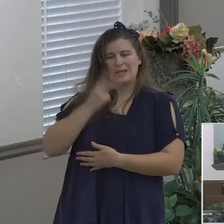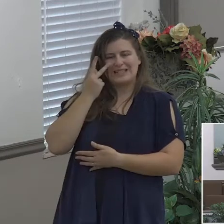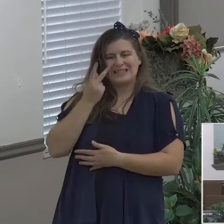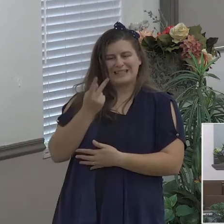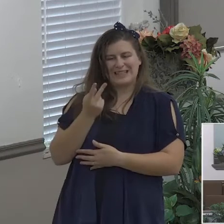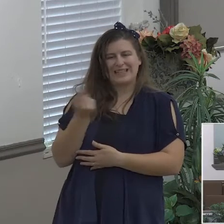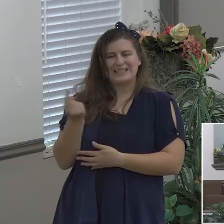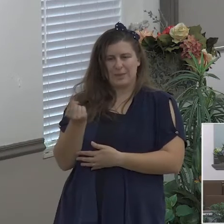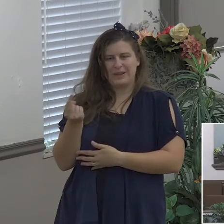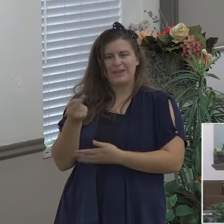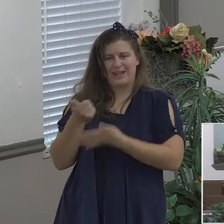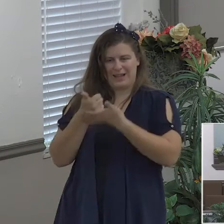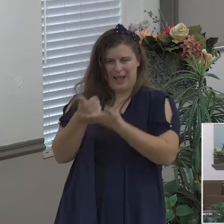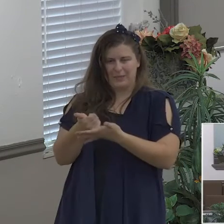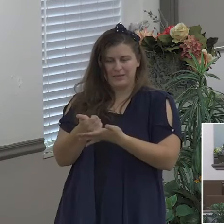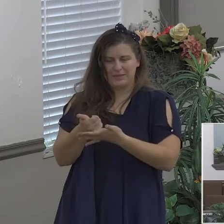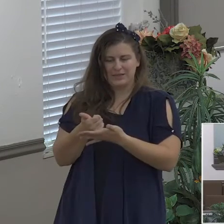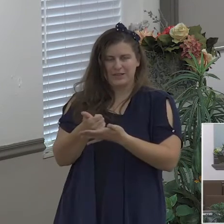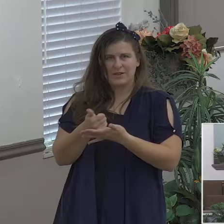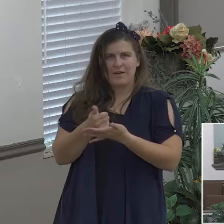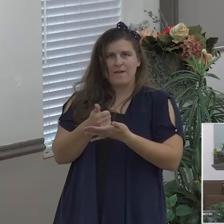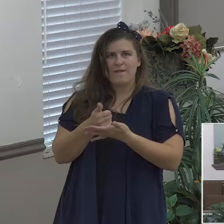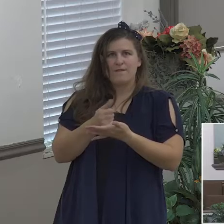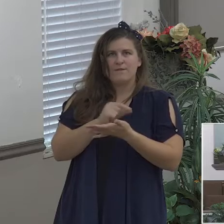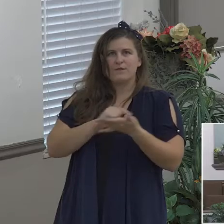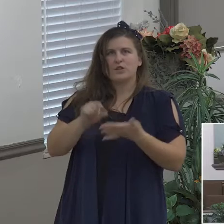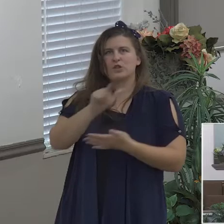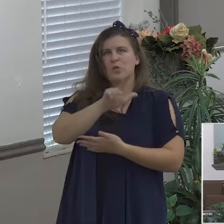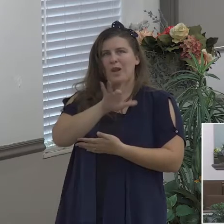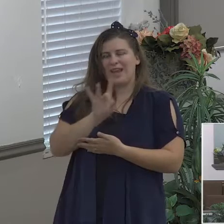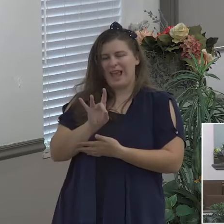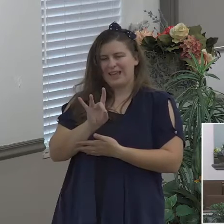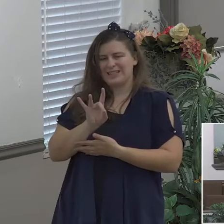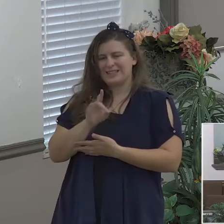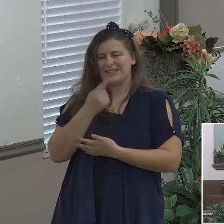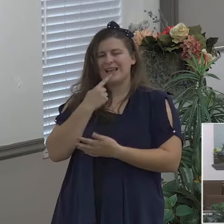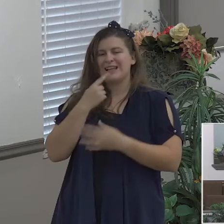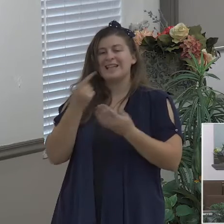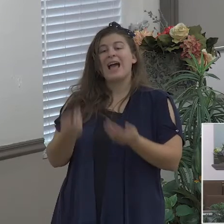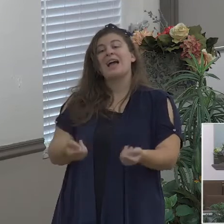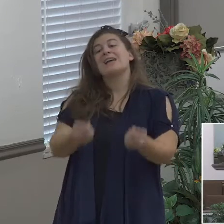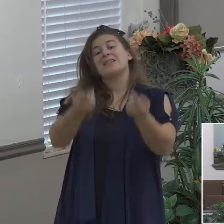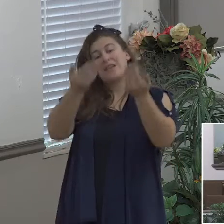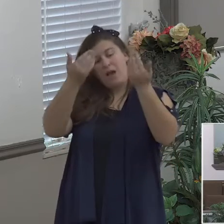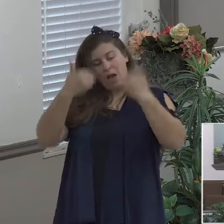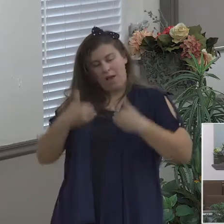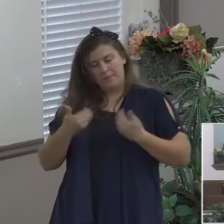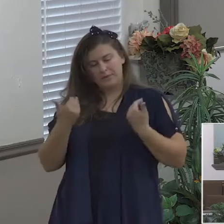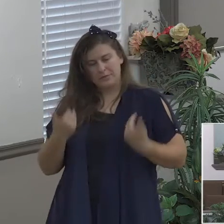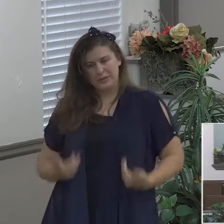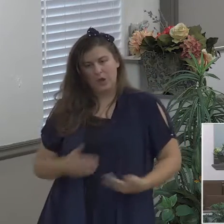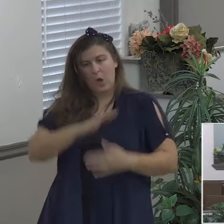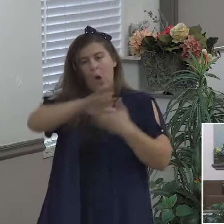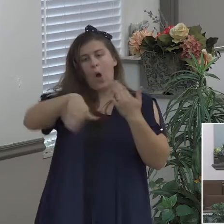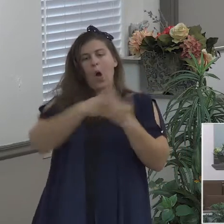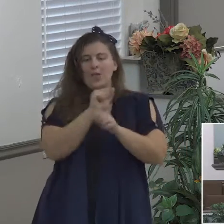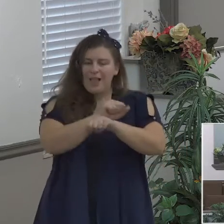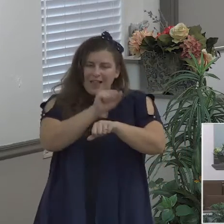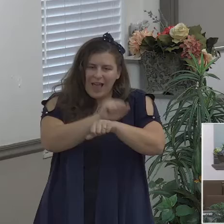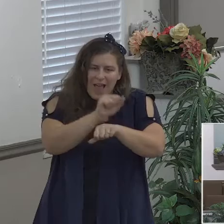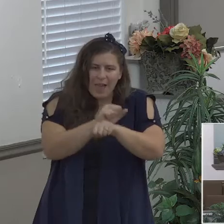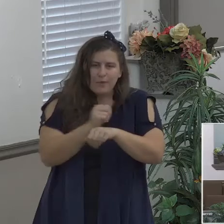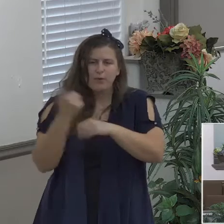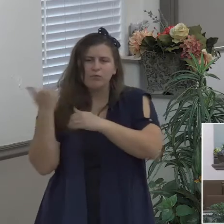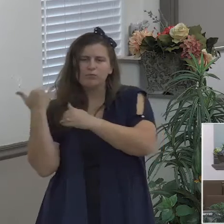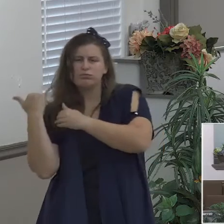it says come unto me all ye that labor and are heavy laden and I will give you rest this is Jesus